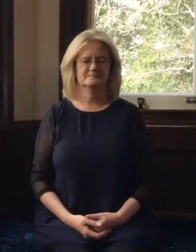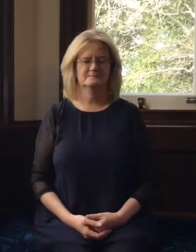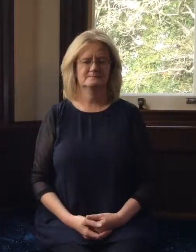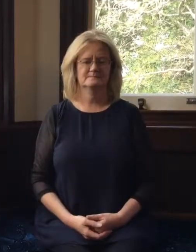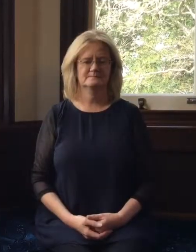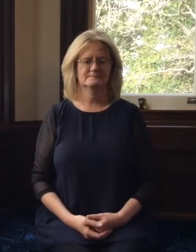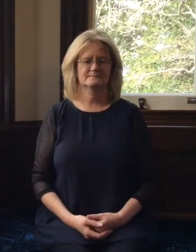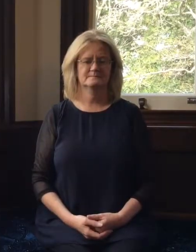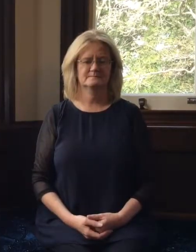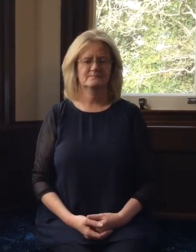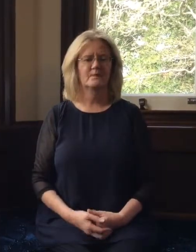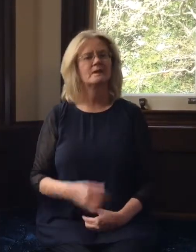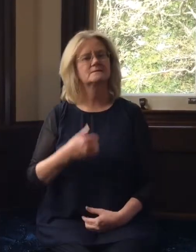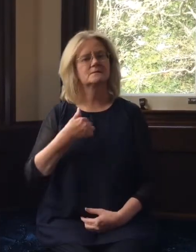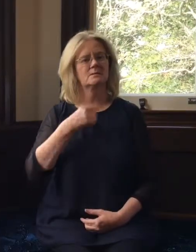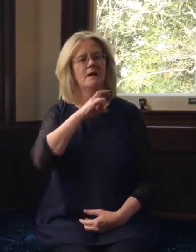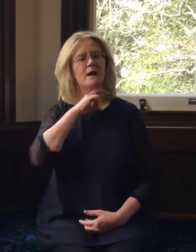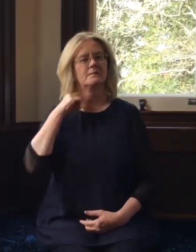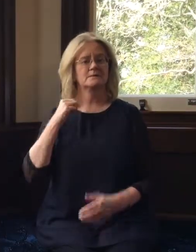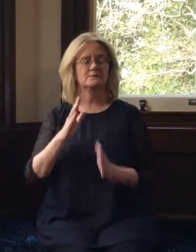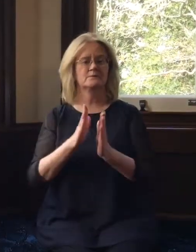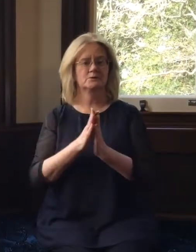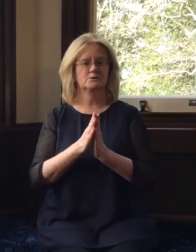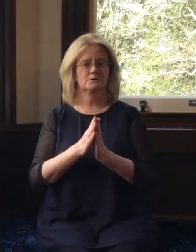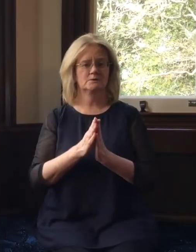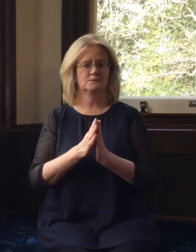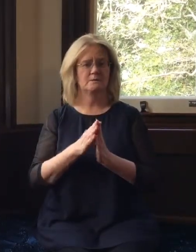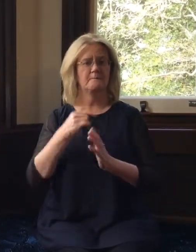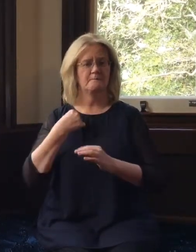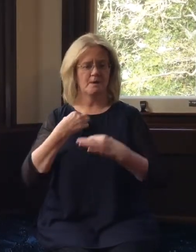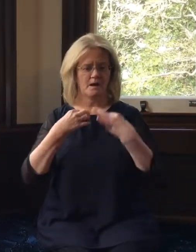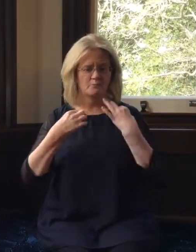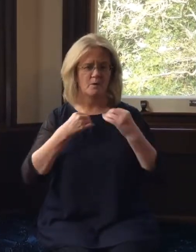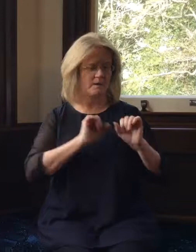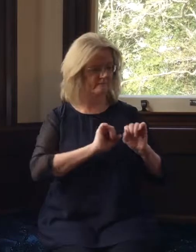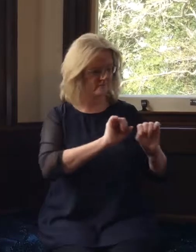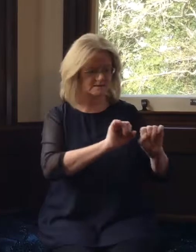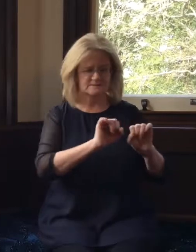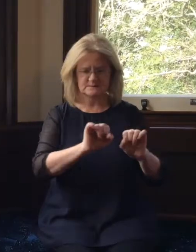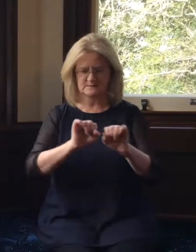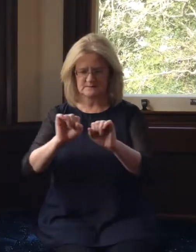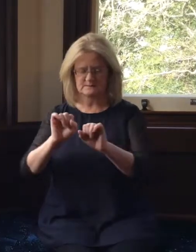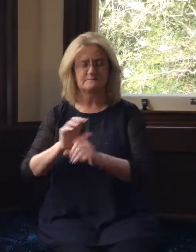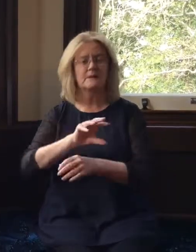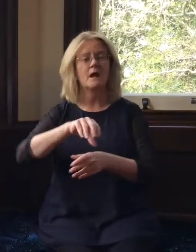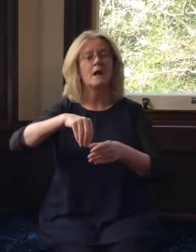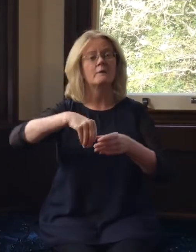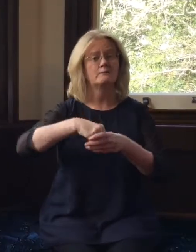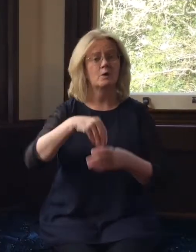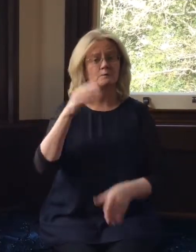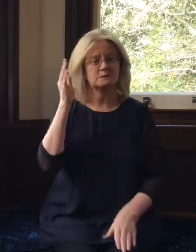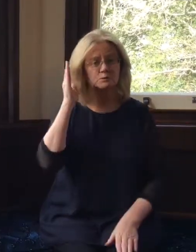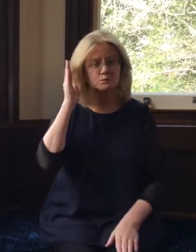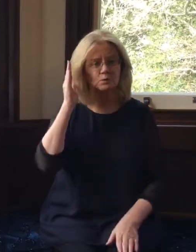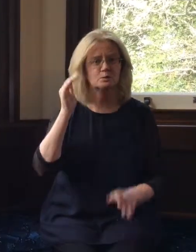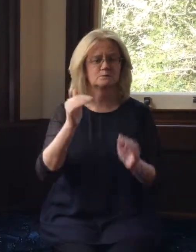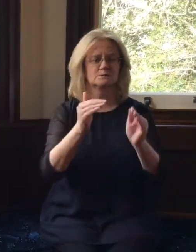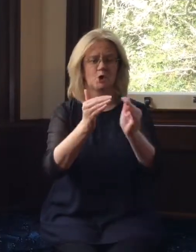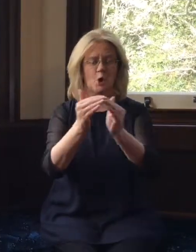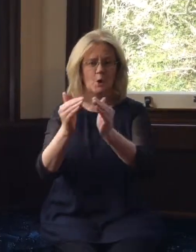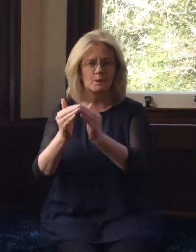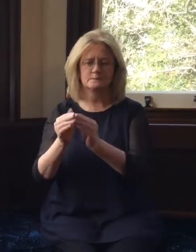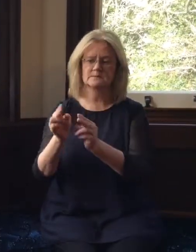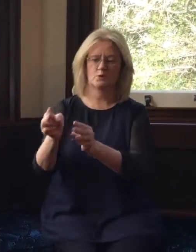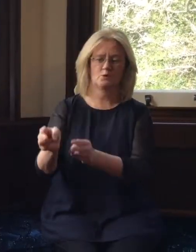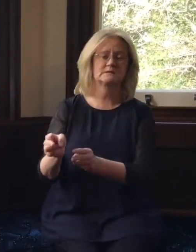As a minister in the church, I visit a lot of people. I'm always involved in schools and I see people in hospital. So it's